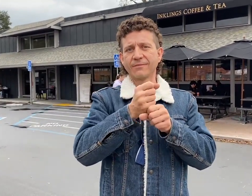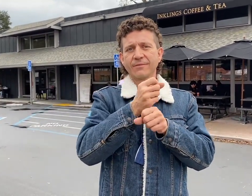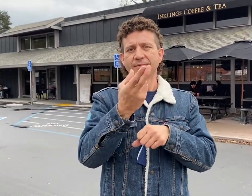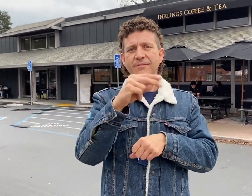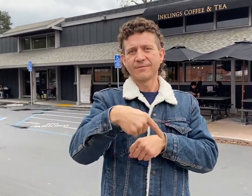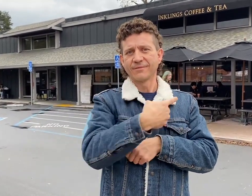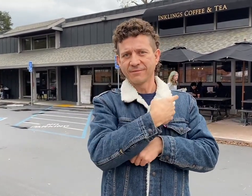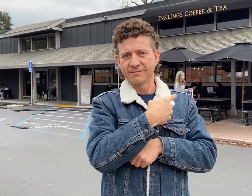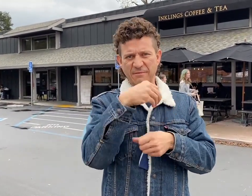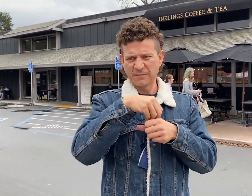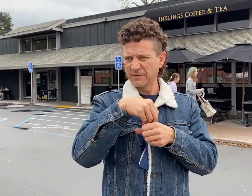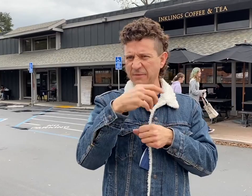Coffee and Tea in 2015.